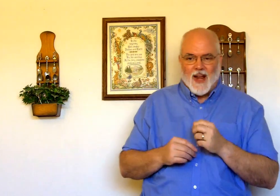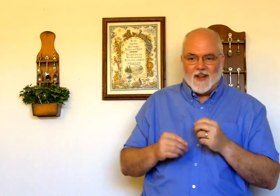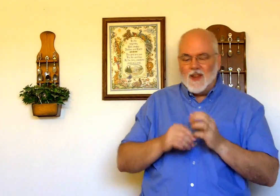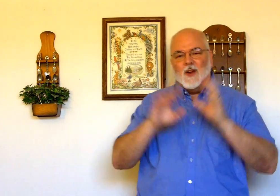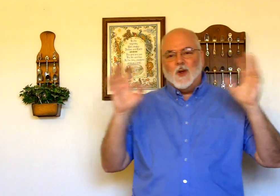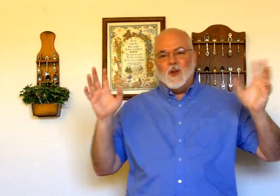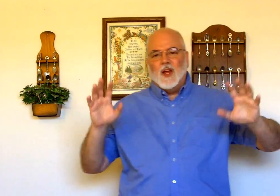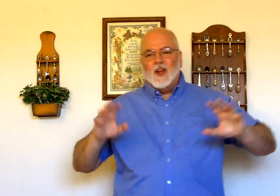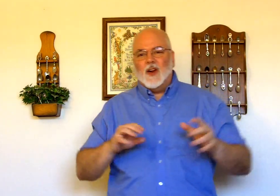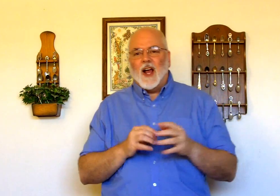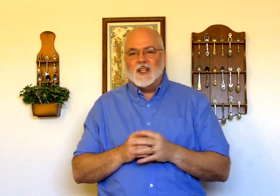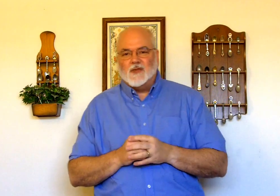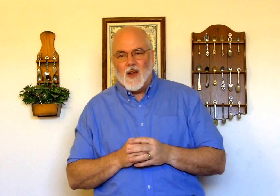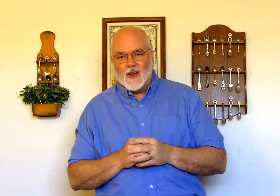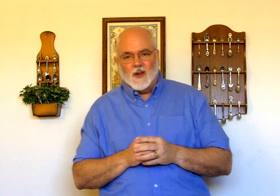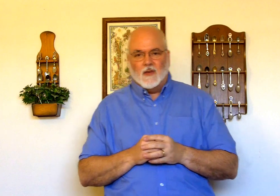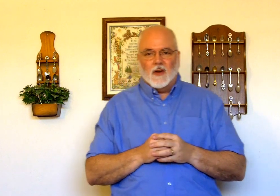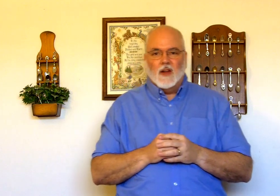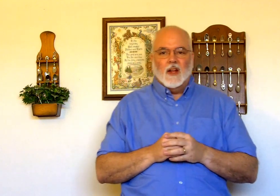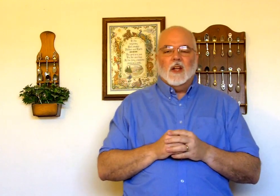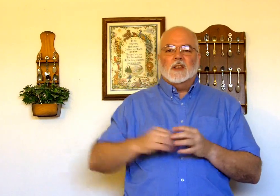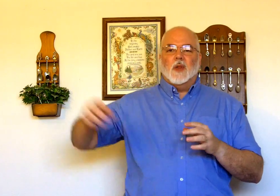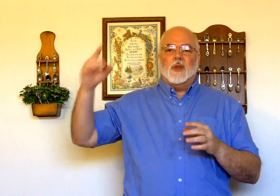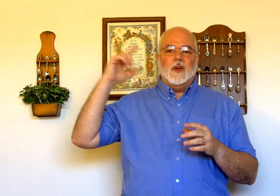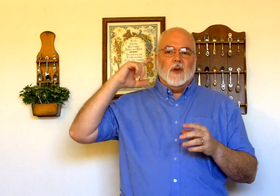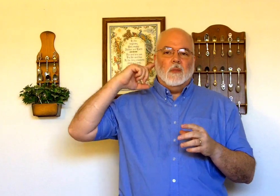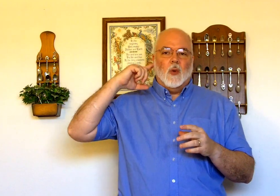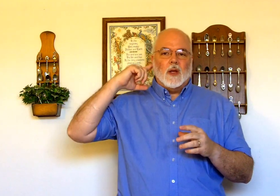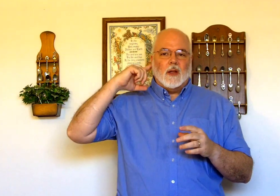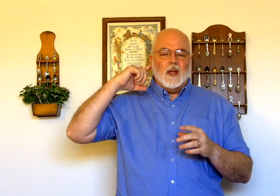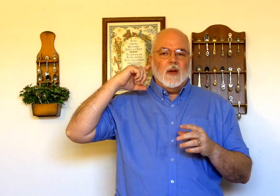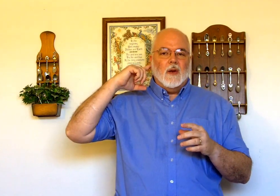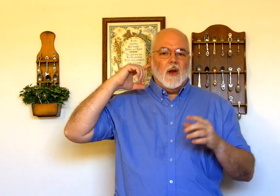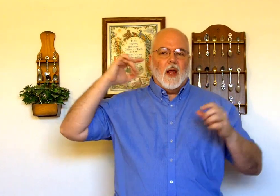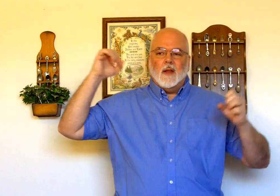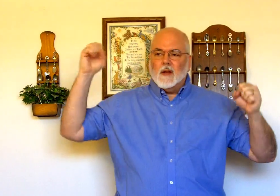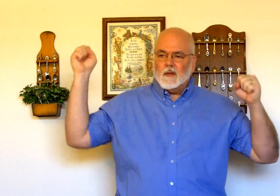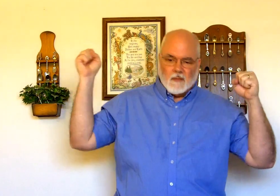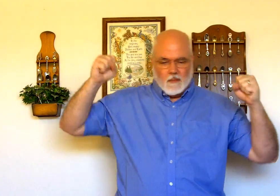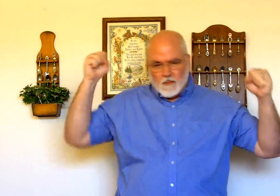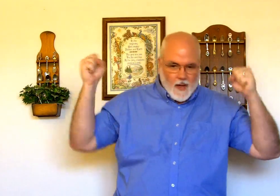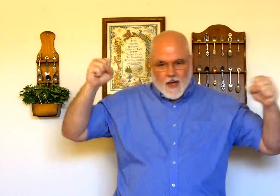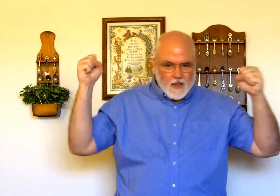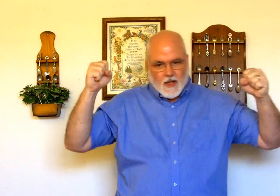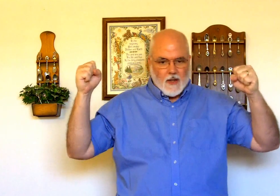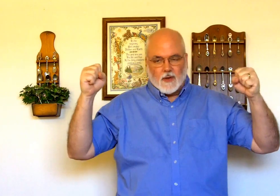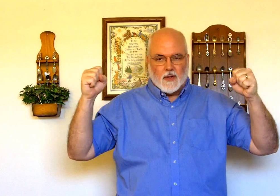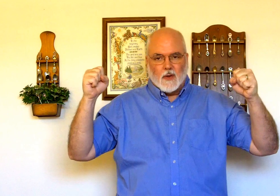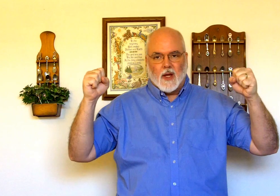nothing to do with your eyes fogging over so thunder point to the ear and then make the sound okay